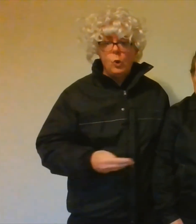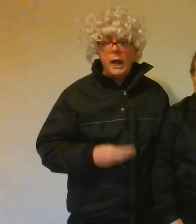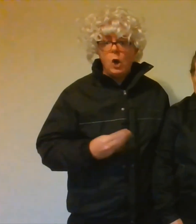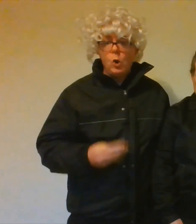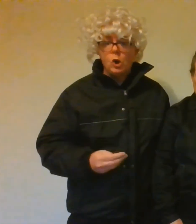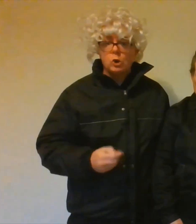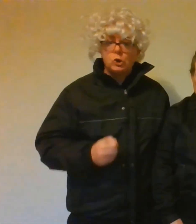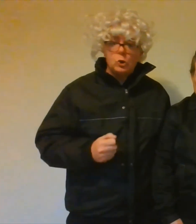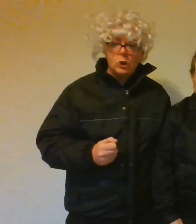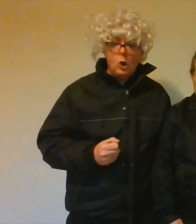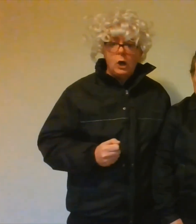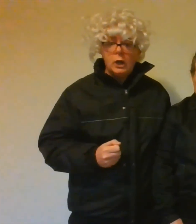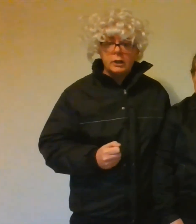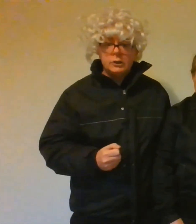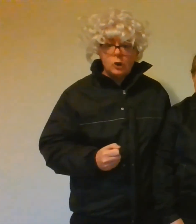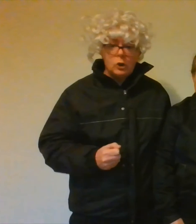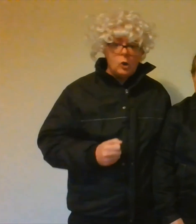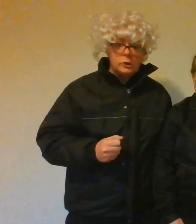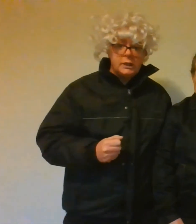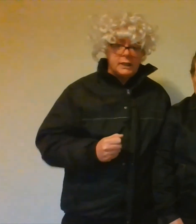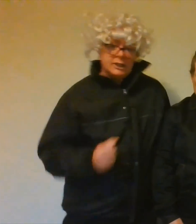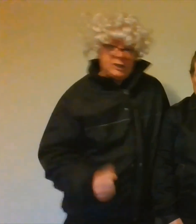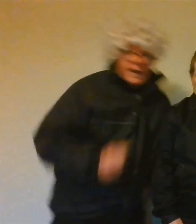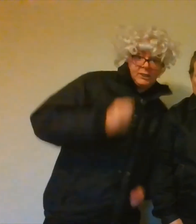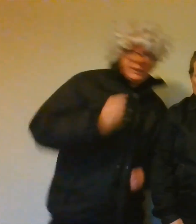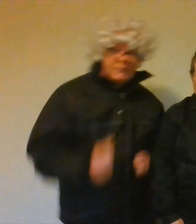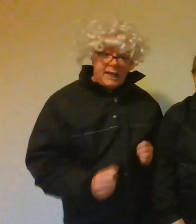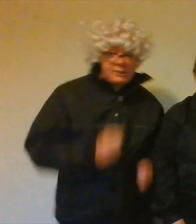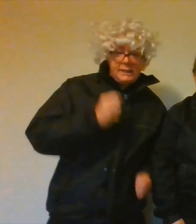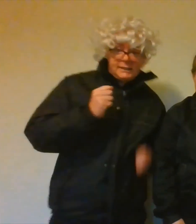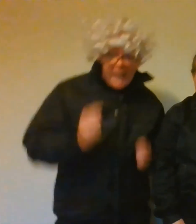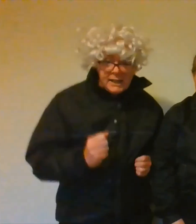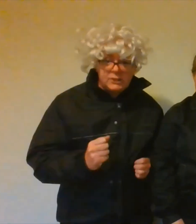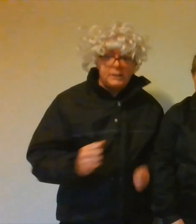Due, uno, giuno. Retorno di sexy sexy dancing.